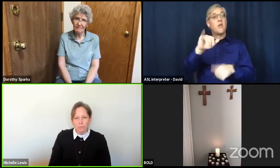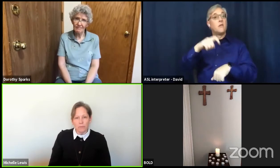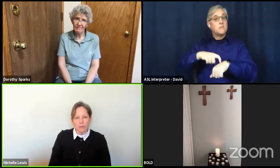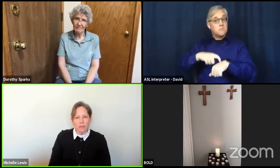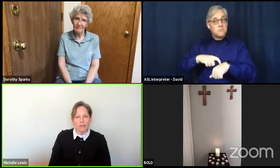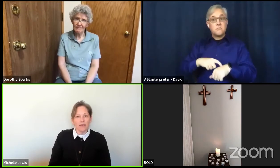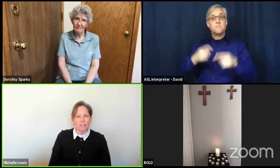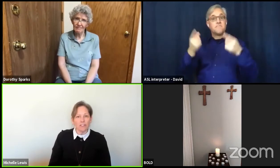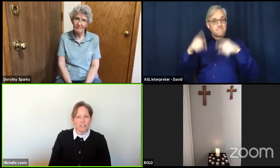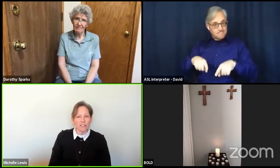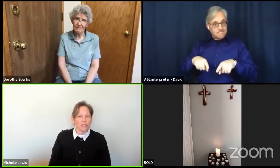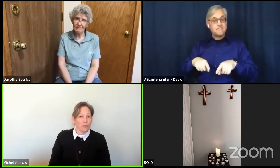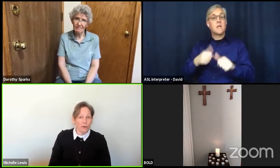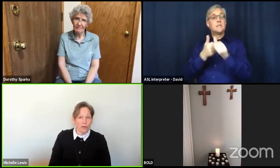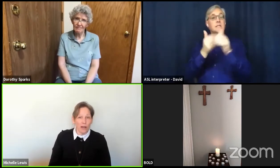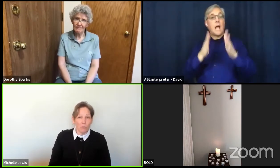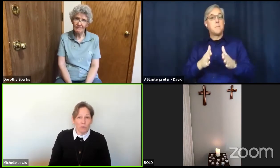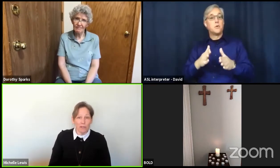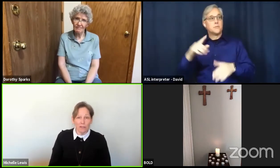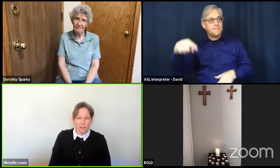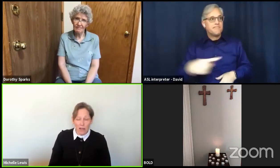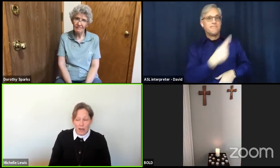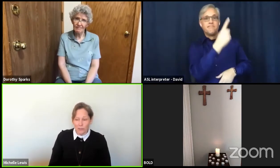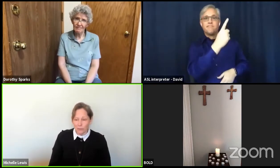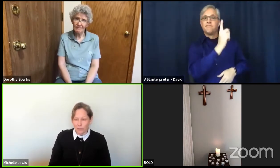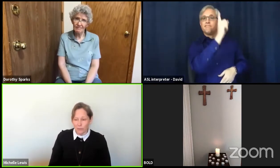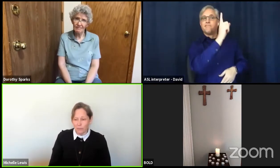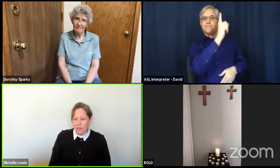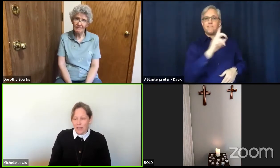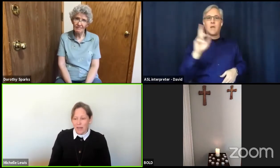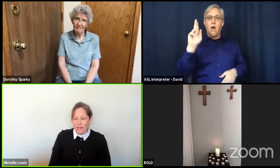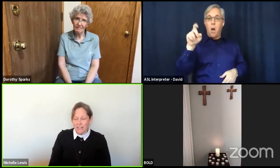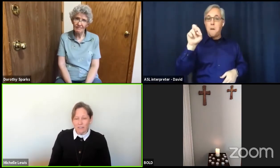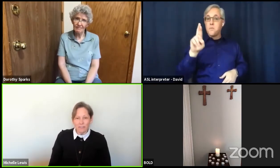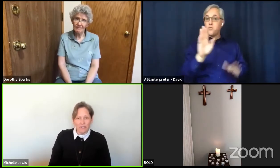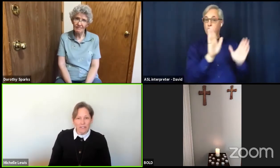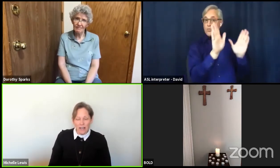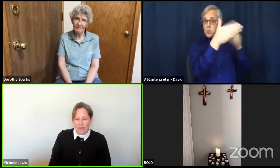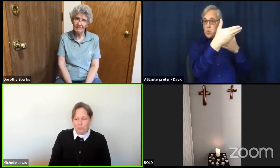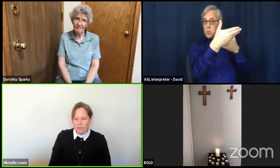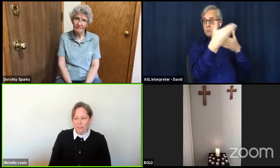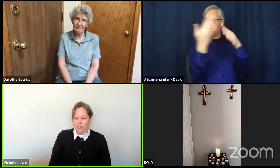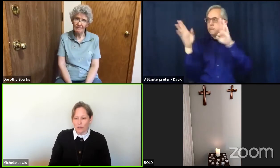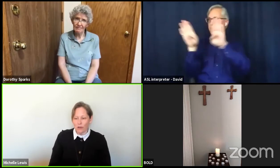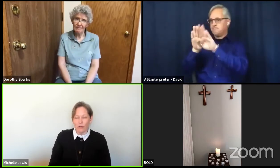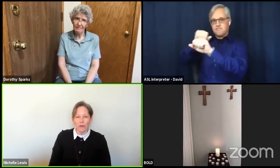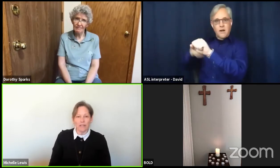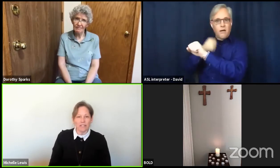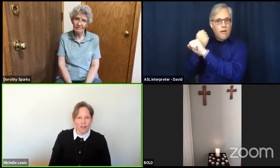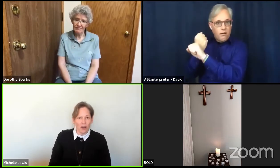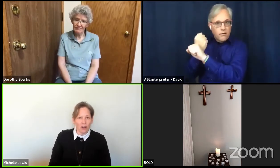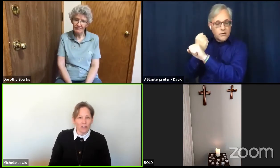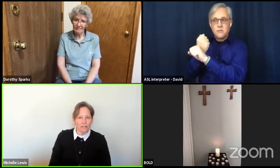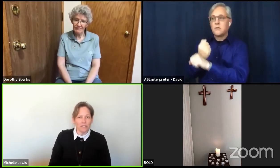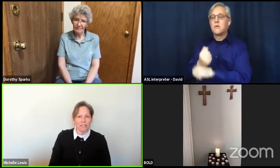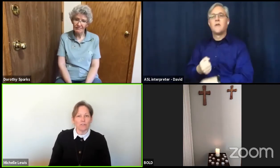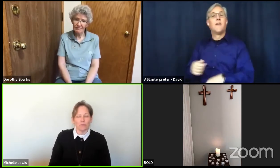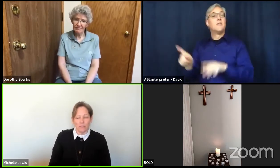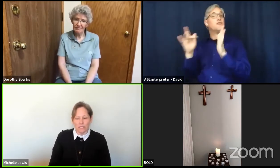And then Jesus showed up in the locked room at different times to show his scars and to reassure